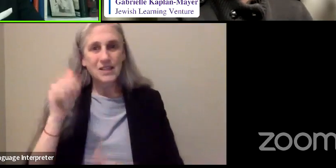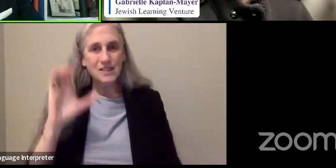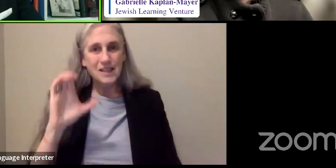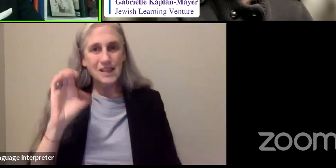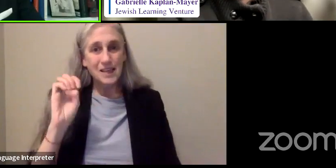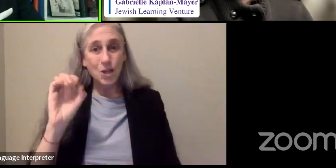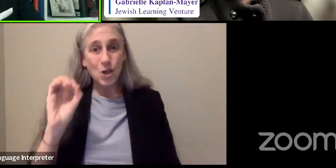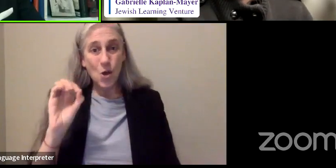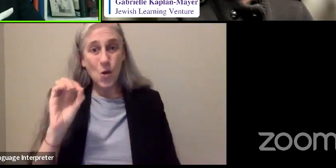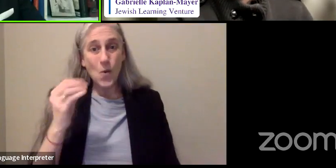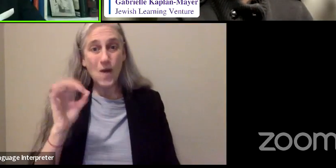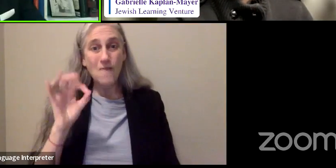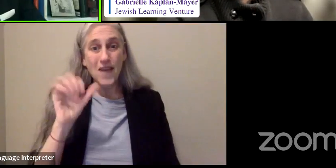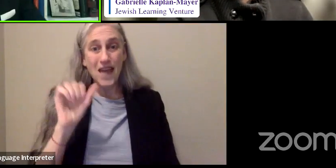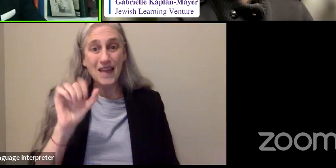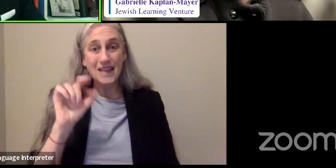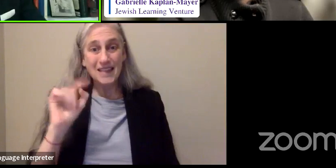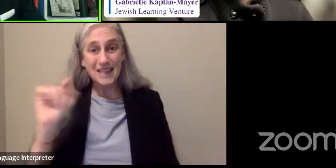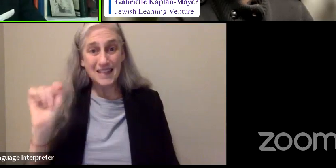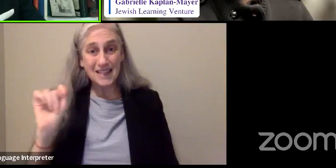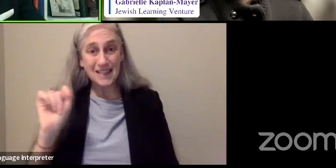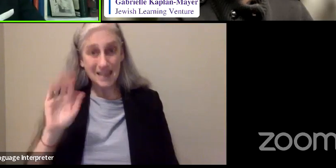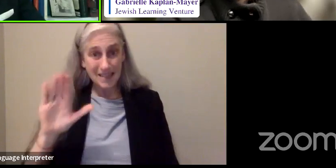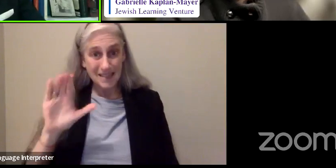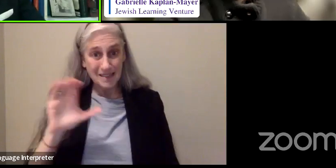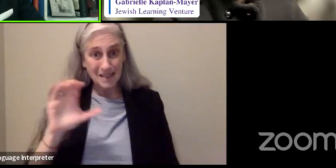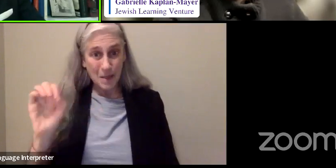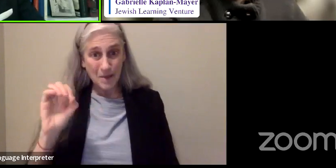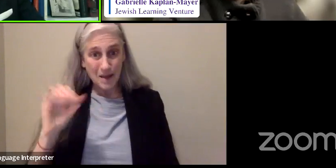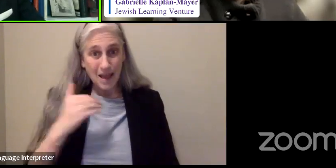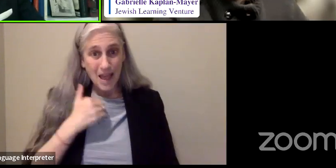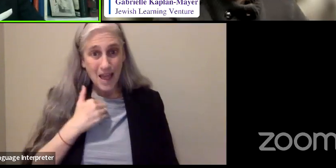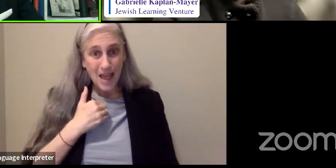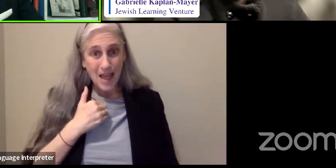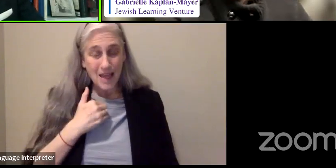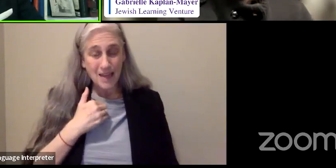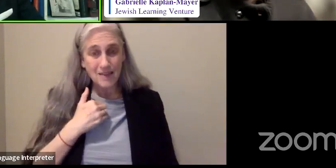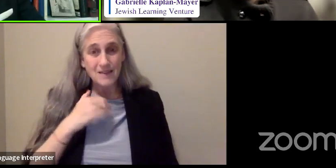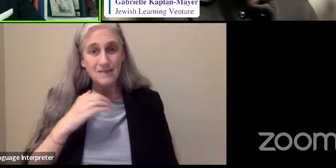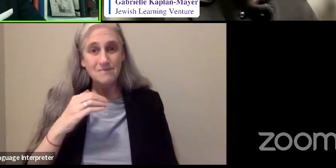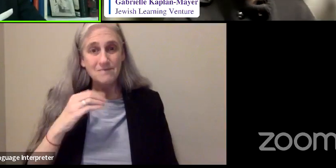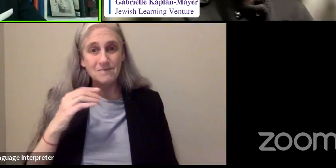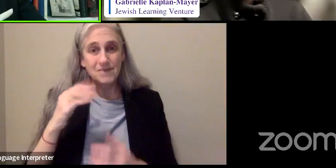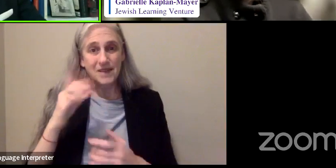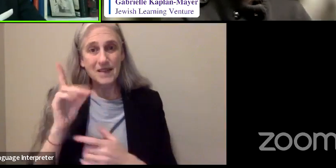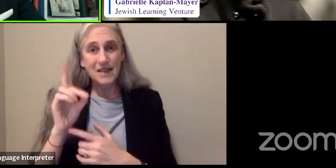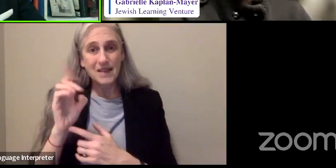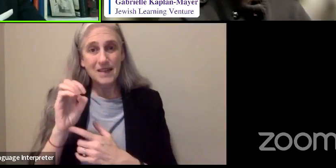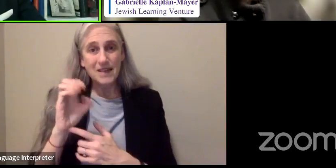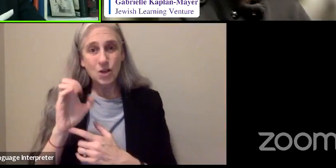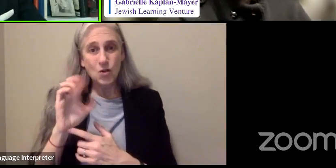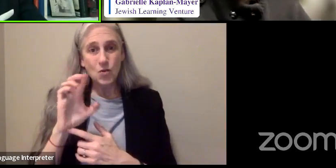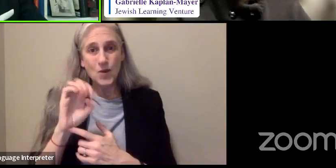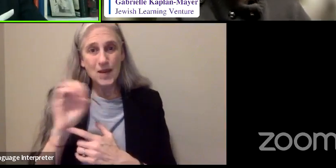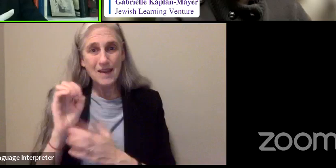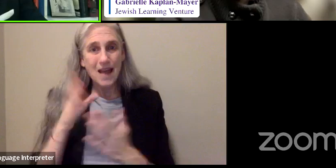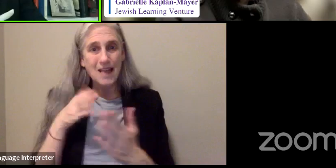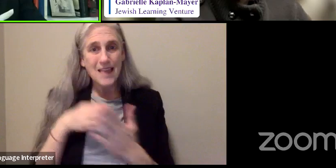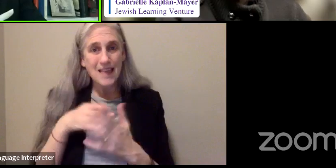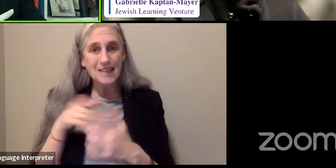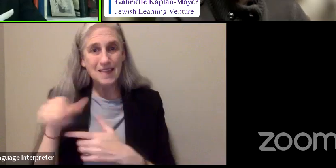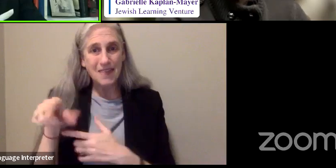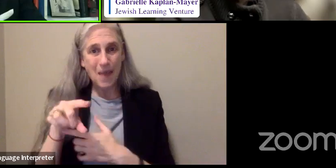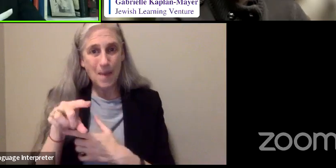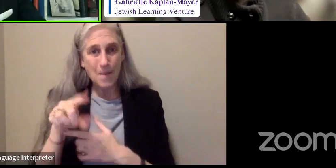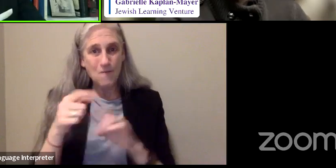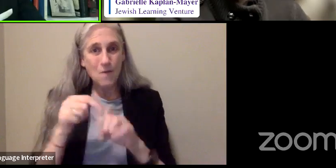&T, that his company had a consent decree against them from working in the area that I was working